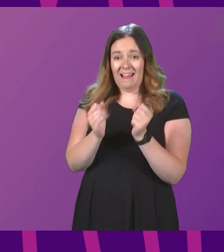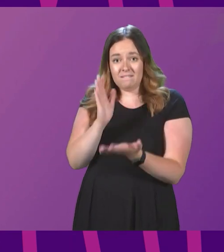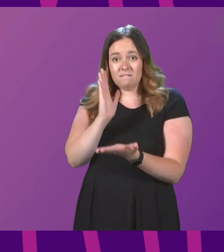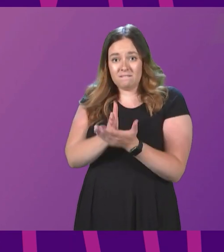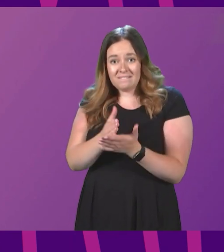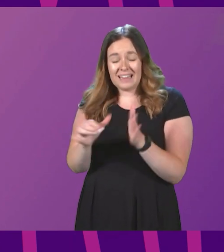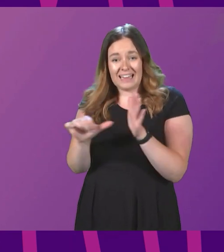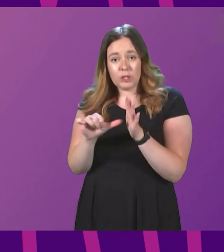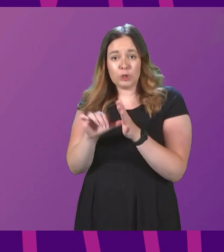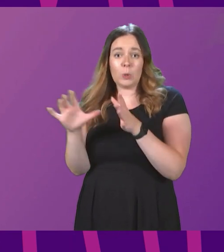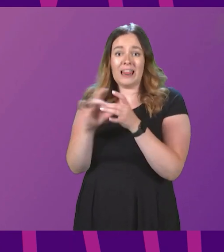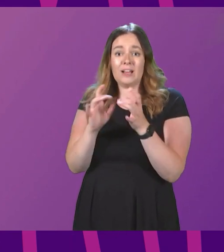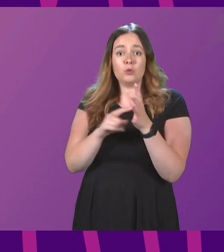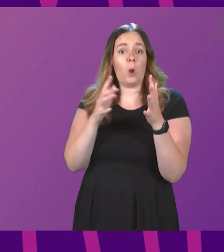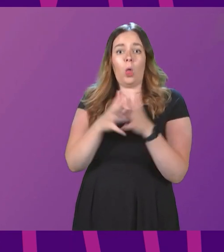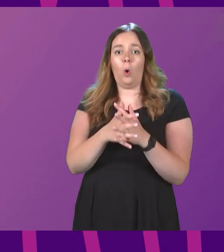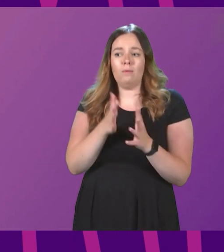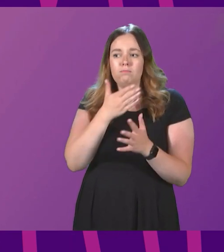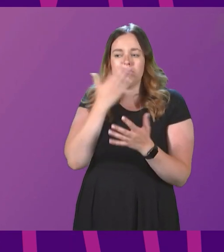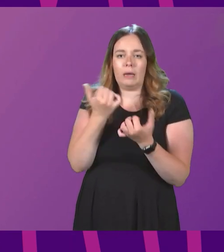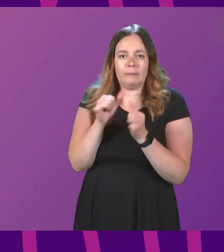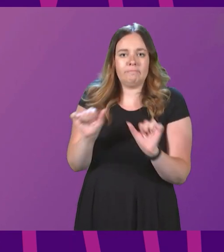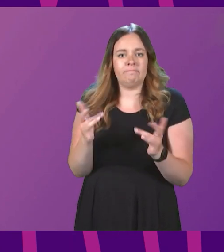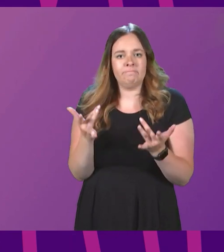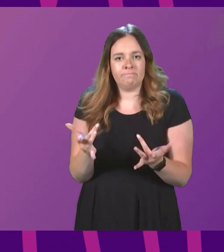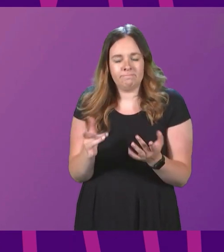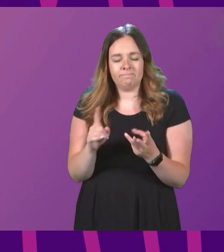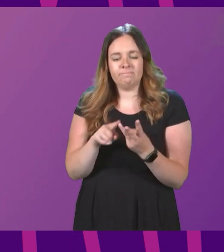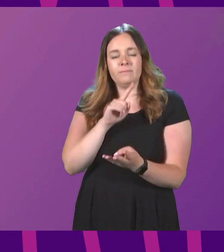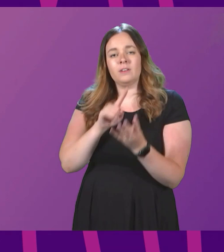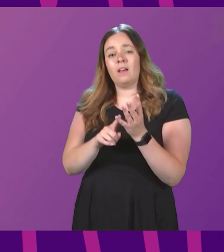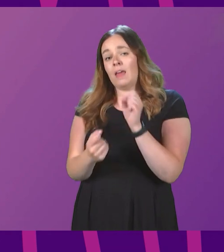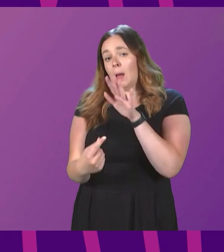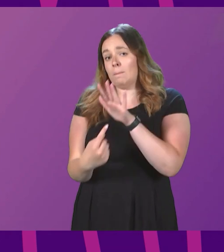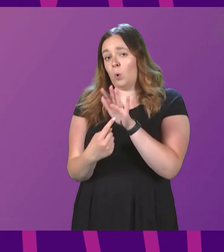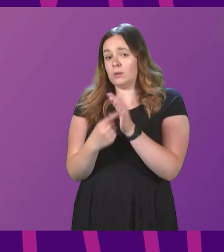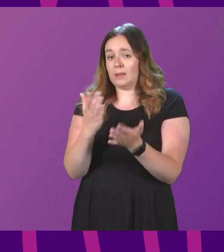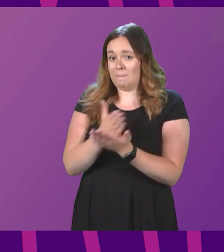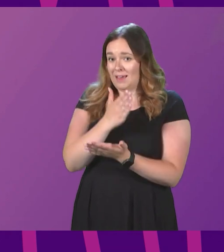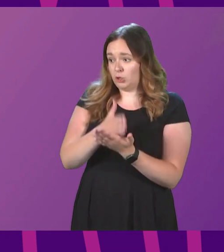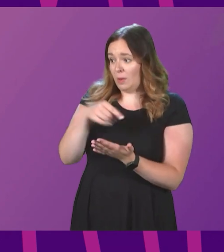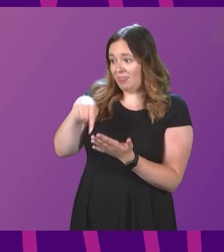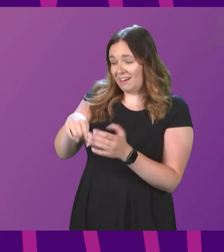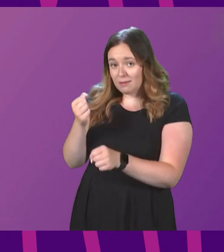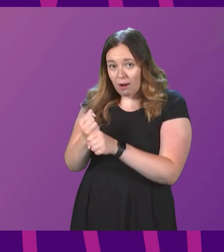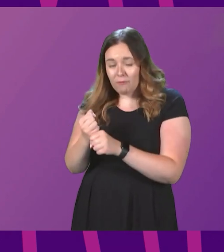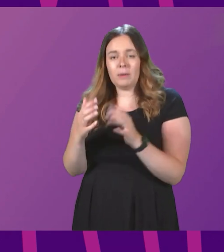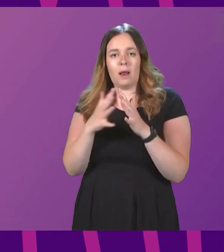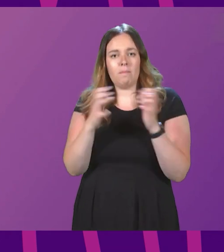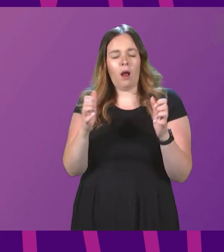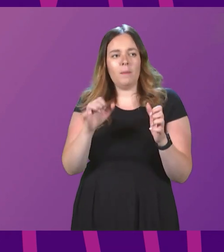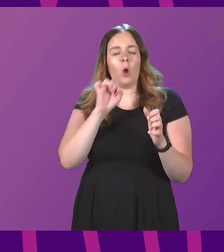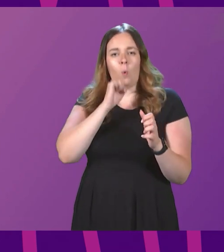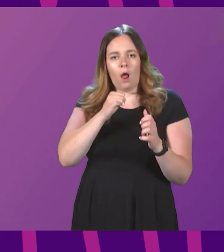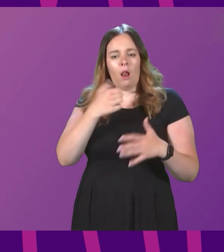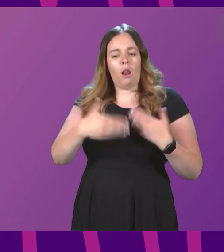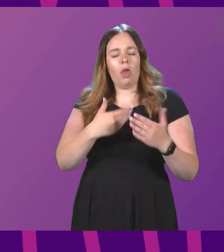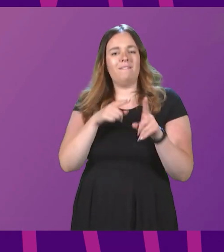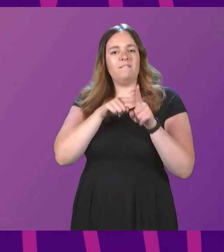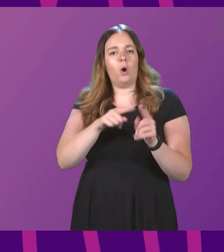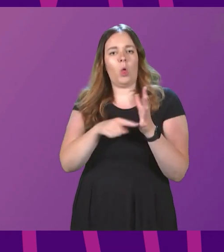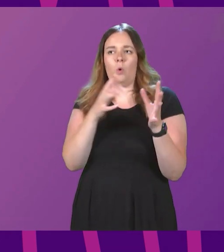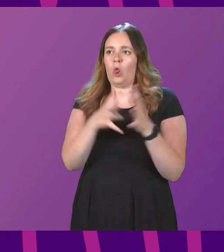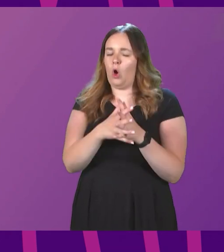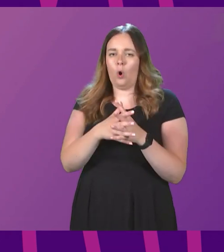of law that is unresolved, and the importance of ensuring that this government and parliament act lawfully at all times.